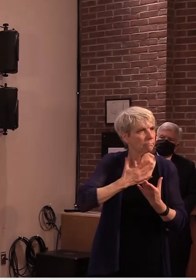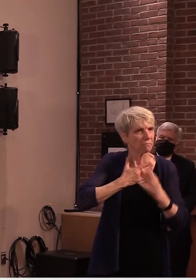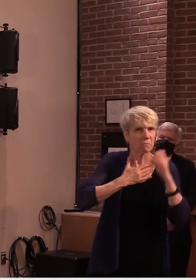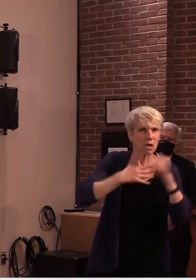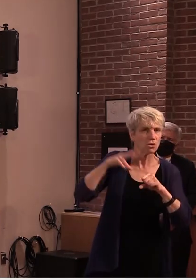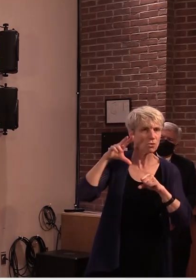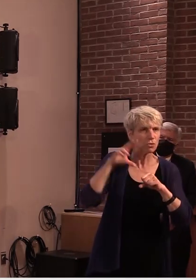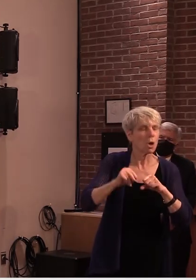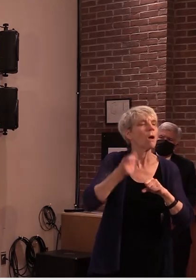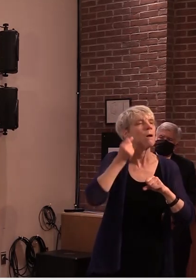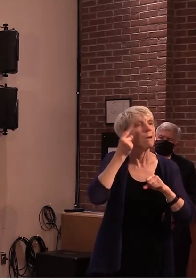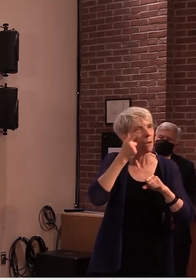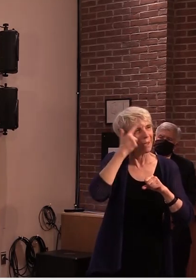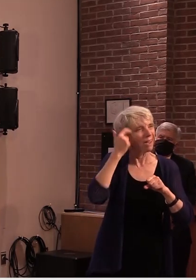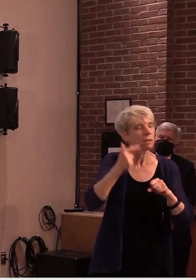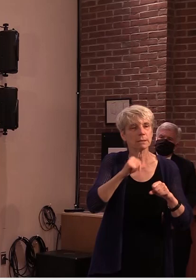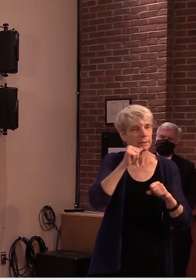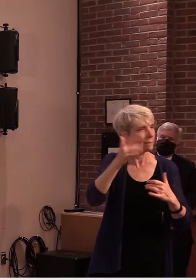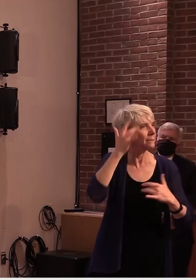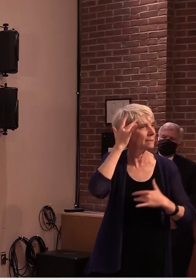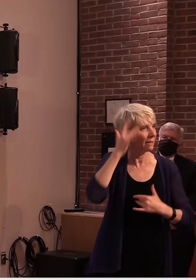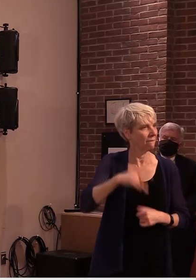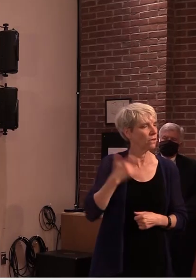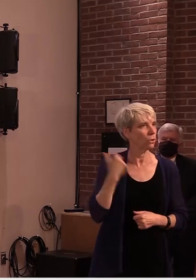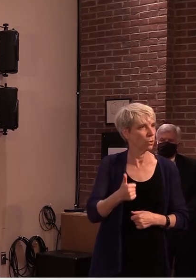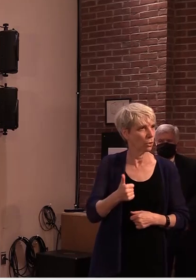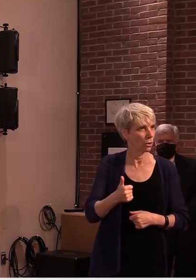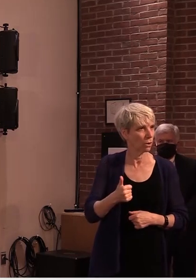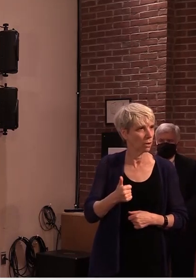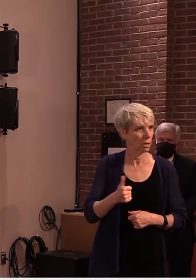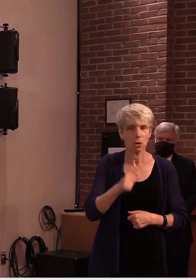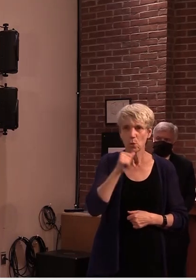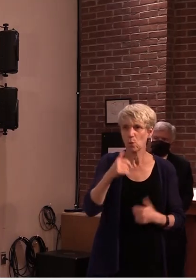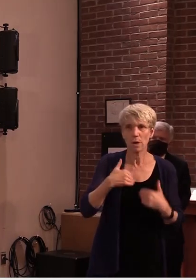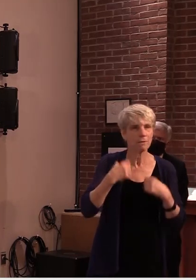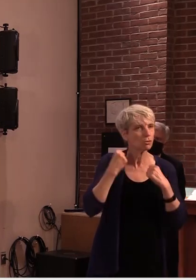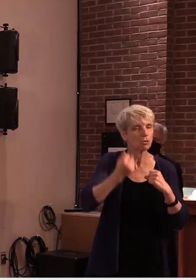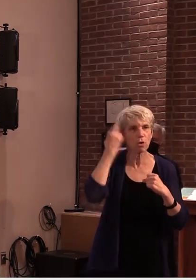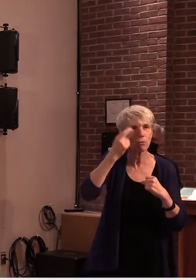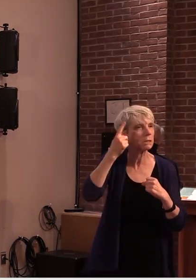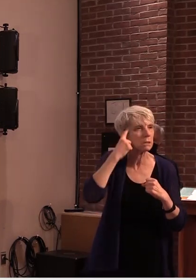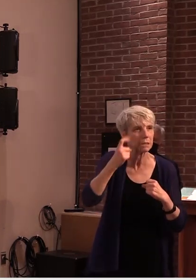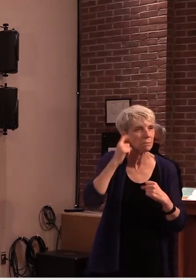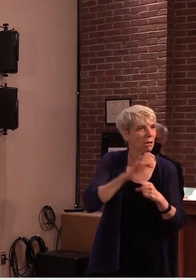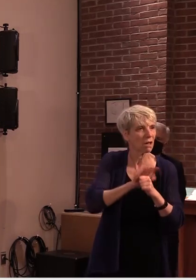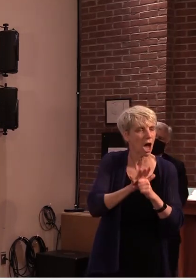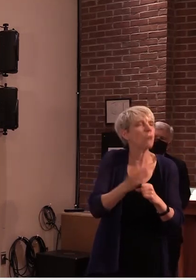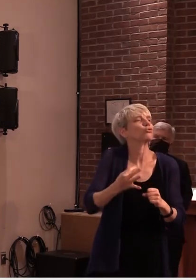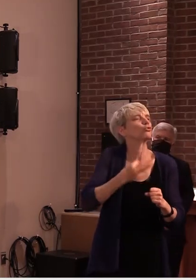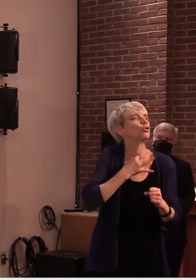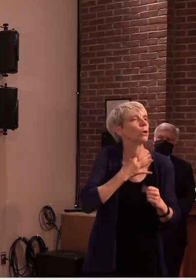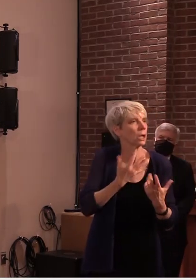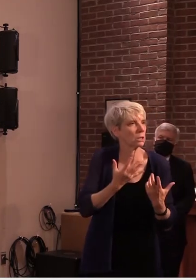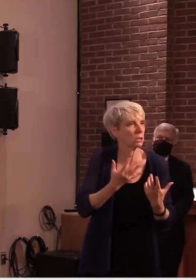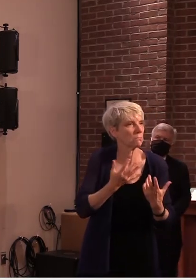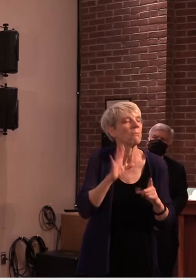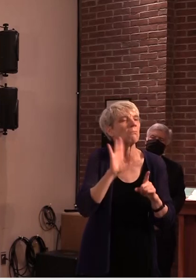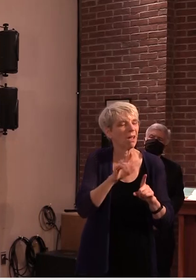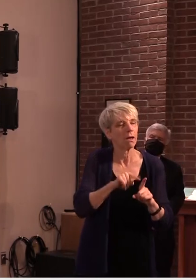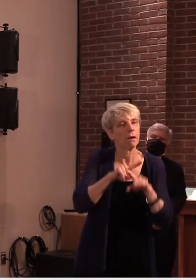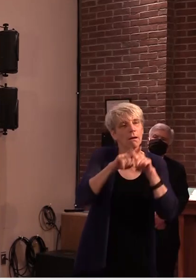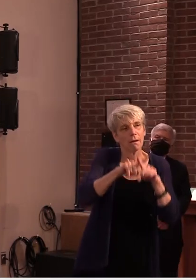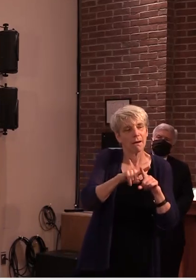people where the stakes are lower and where healthcare practitioners have frequently been sending the specimens to a commercial lab